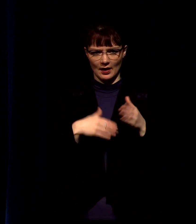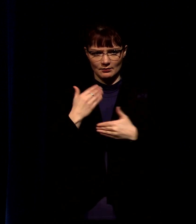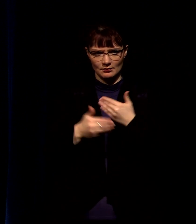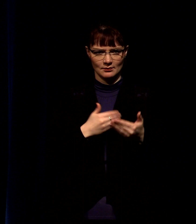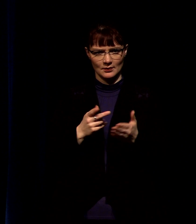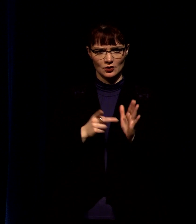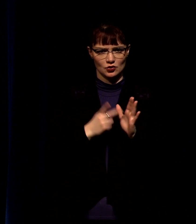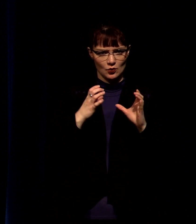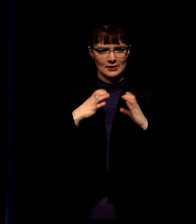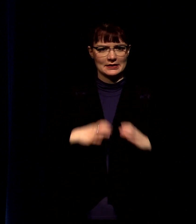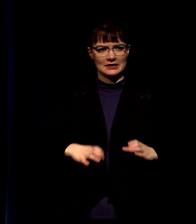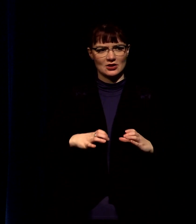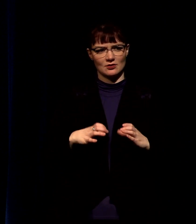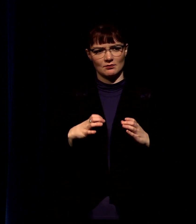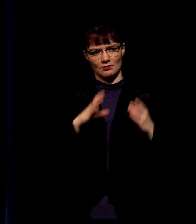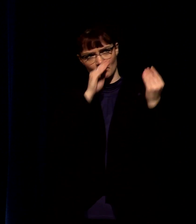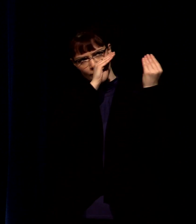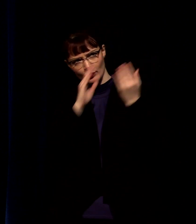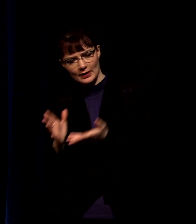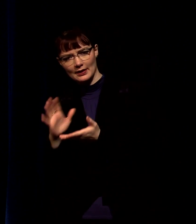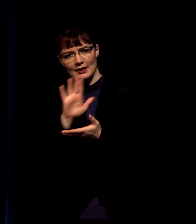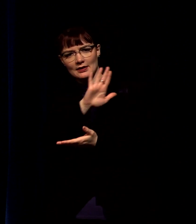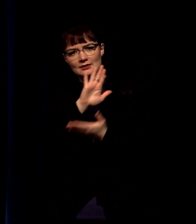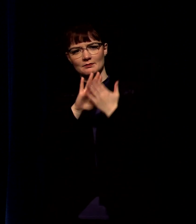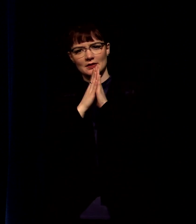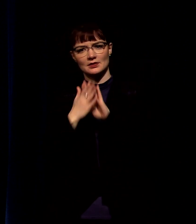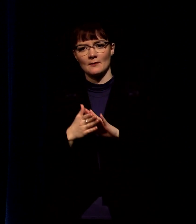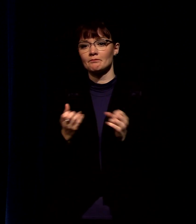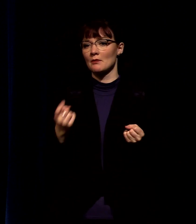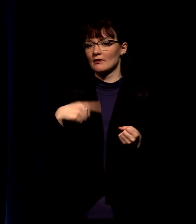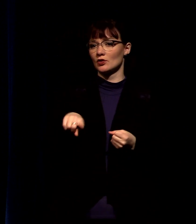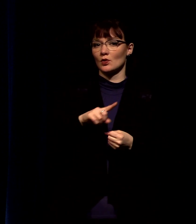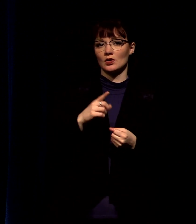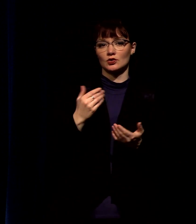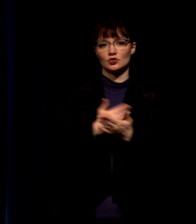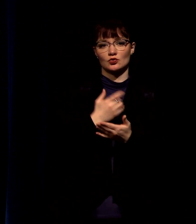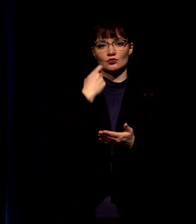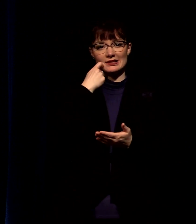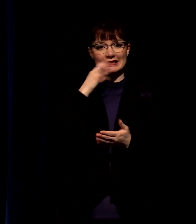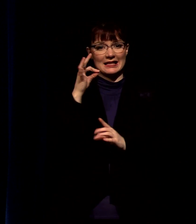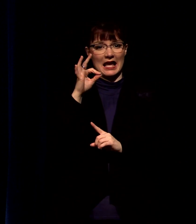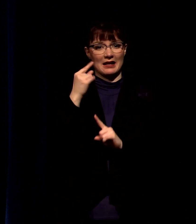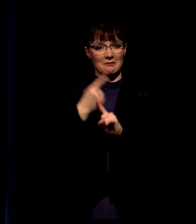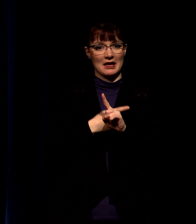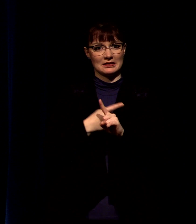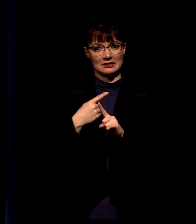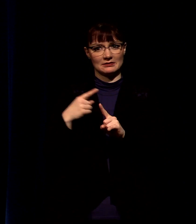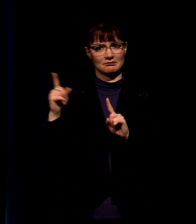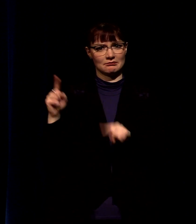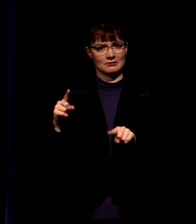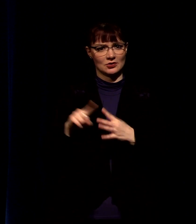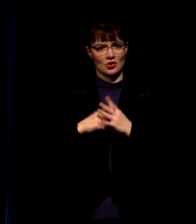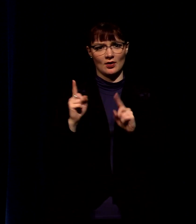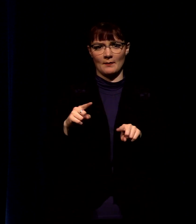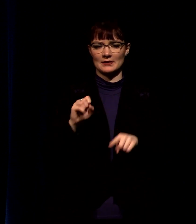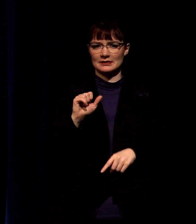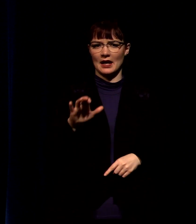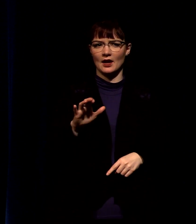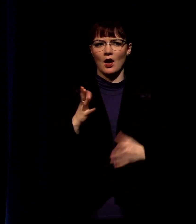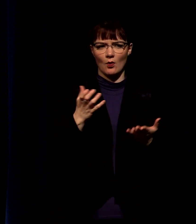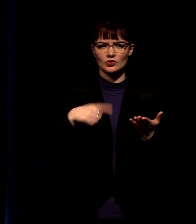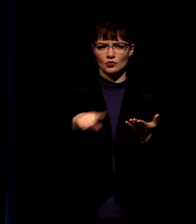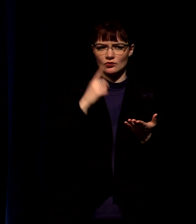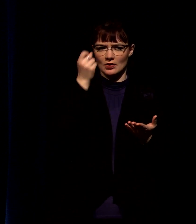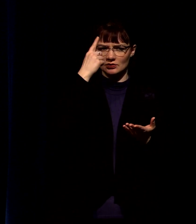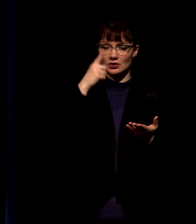dual citizen many of you are new to this church in the last nine months and let me just remind you i i need you to understand you're